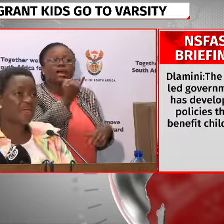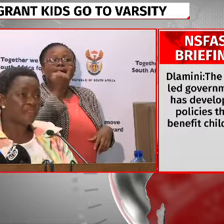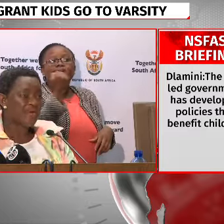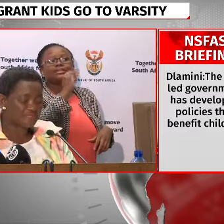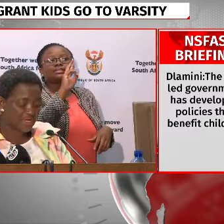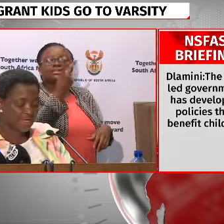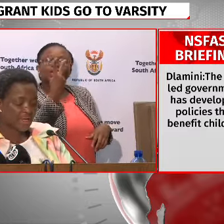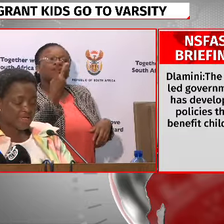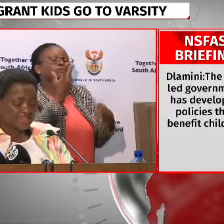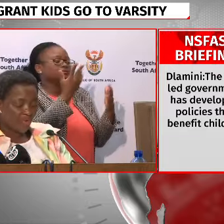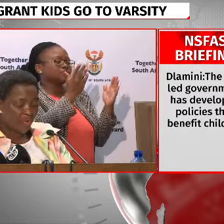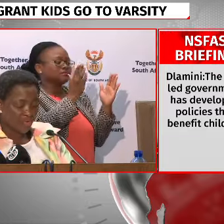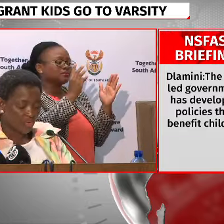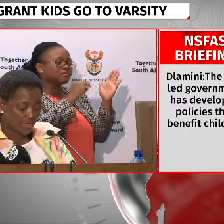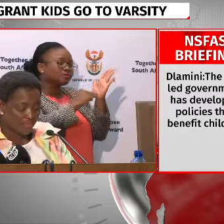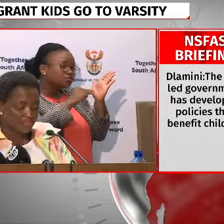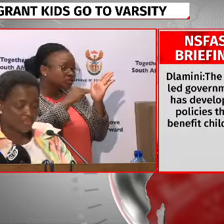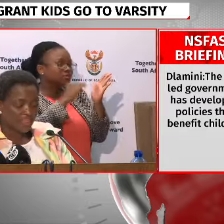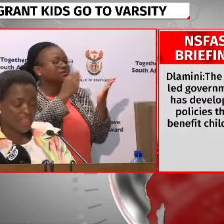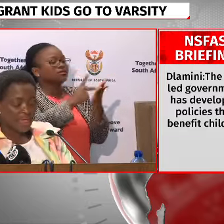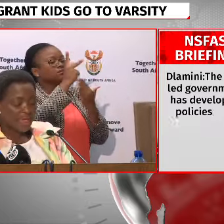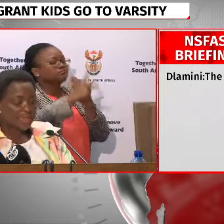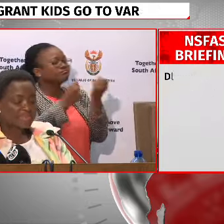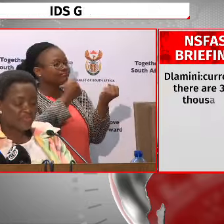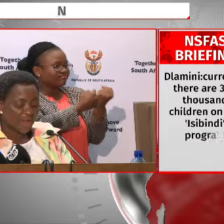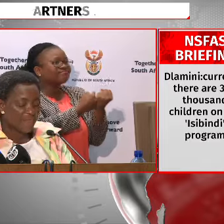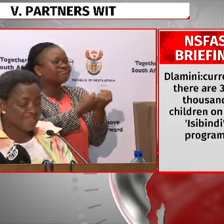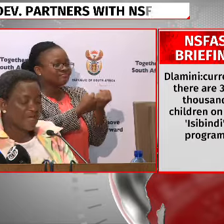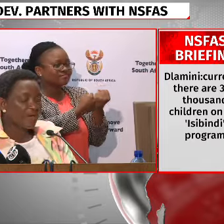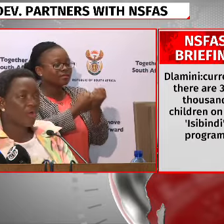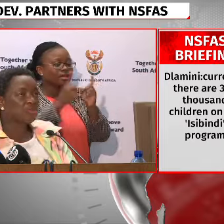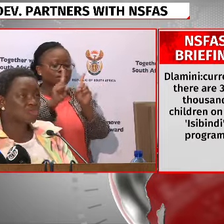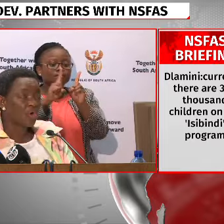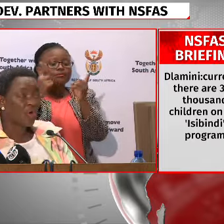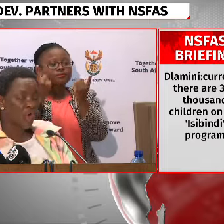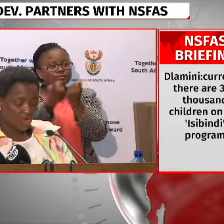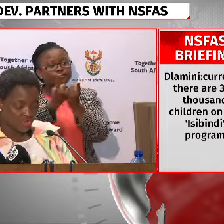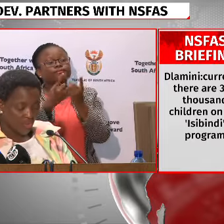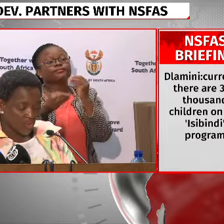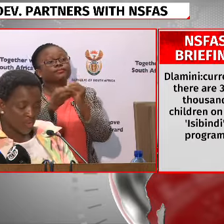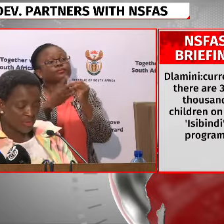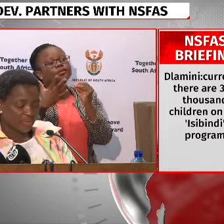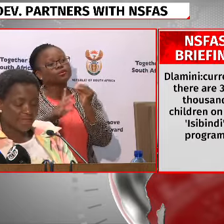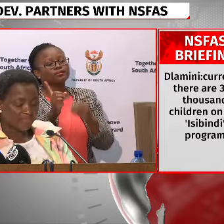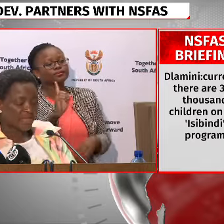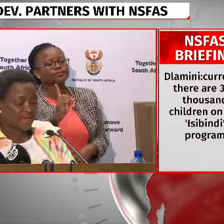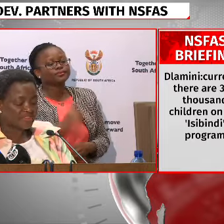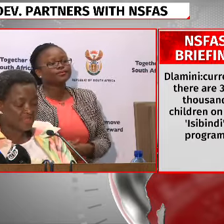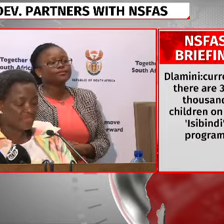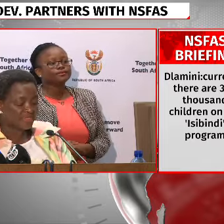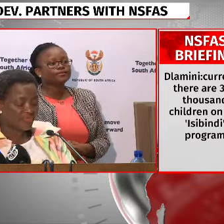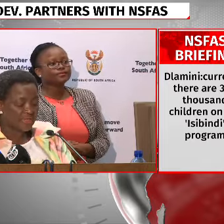chance matric support program. The Department also through the